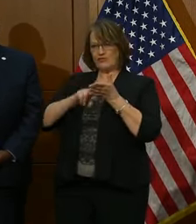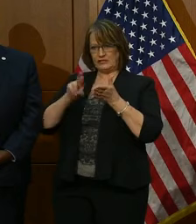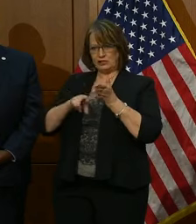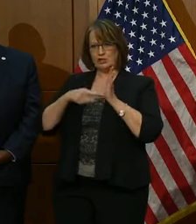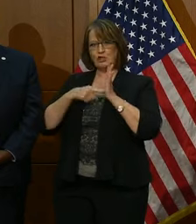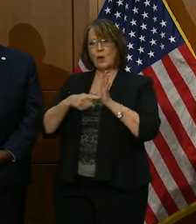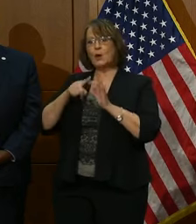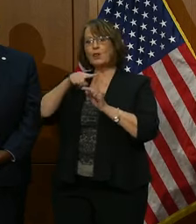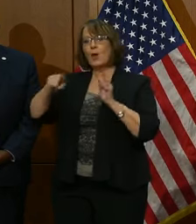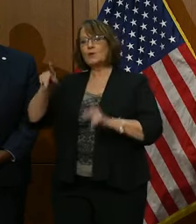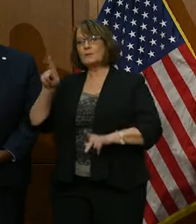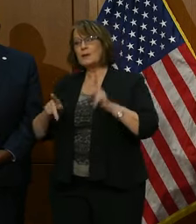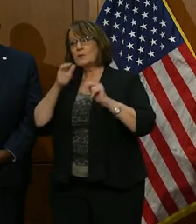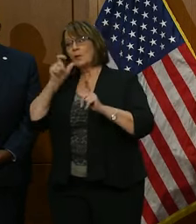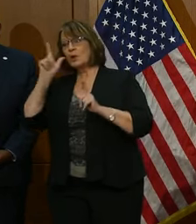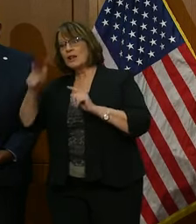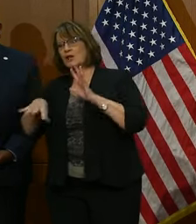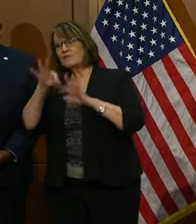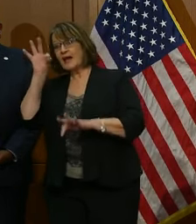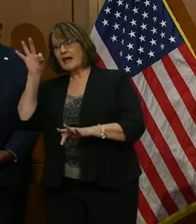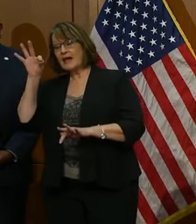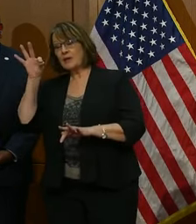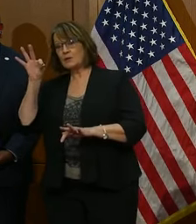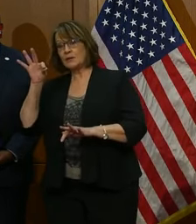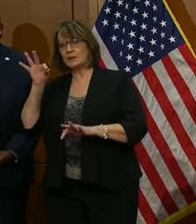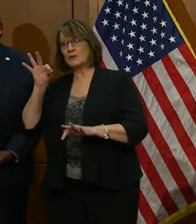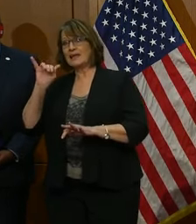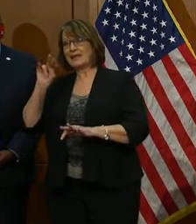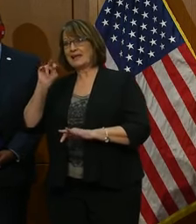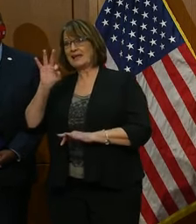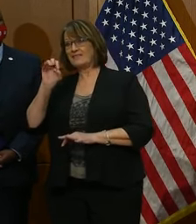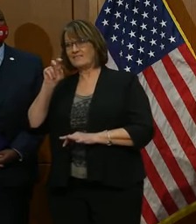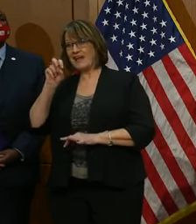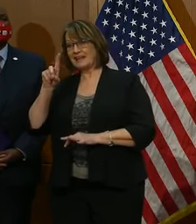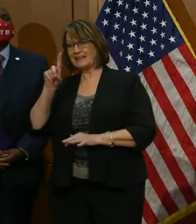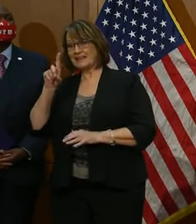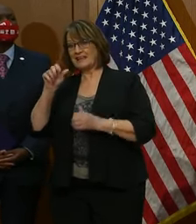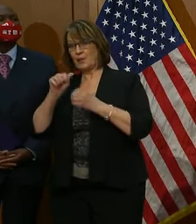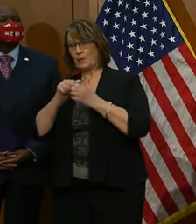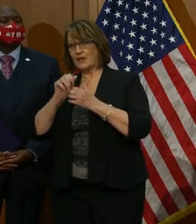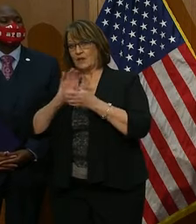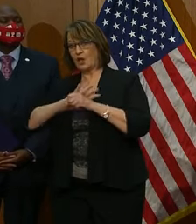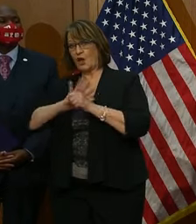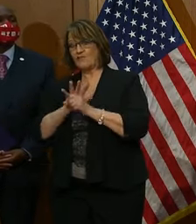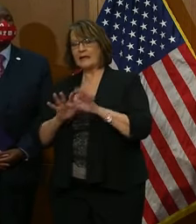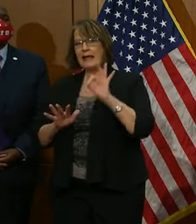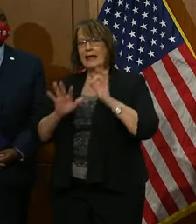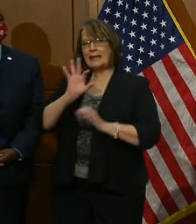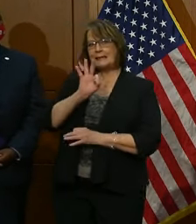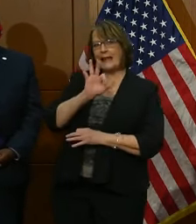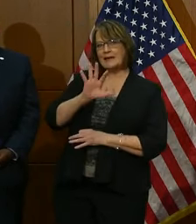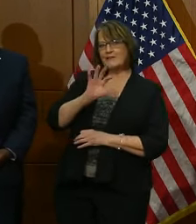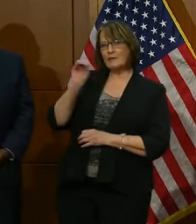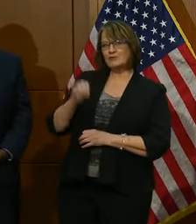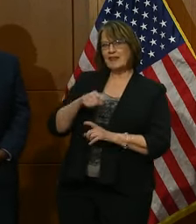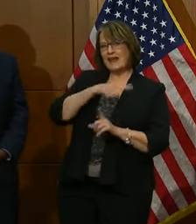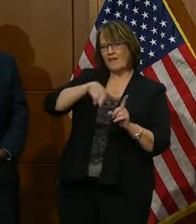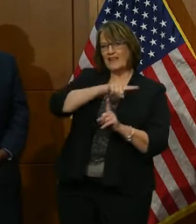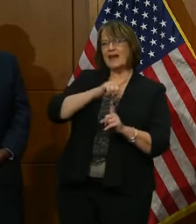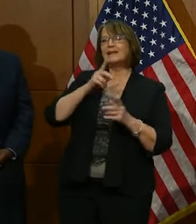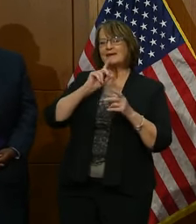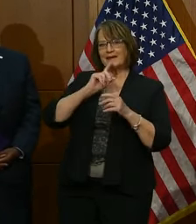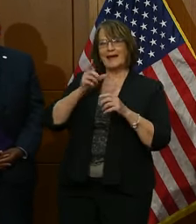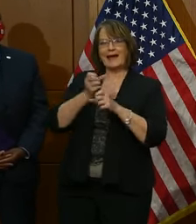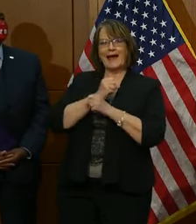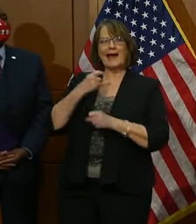among the persons who were later found to be infected with COVID, fully 95% were in the placebo group and